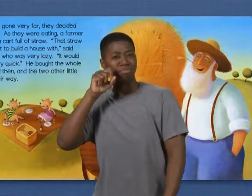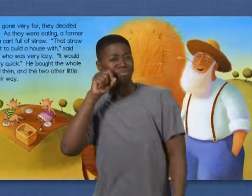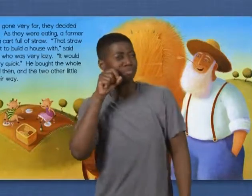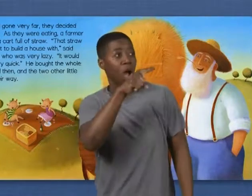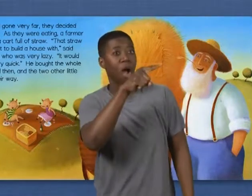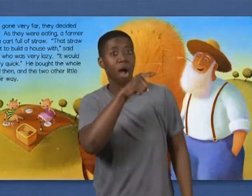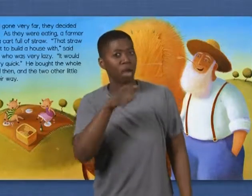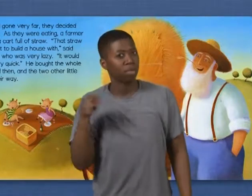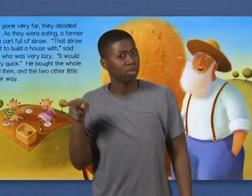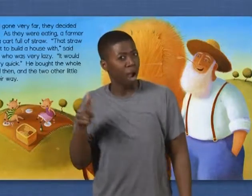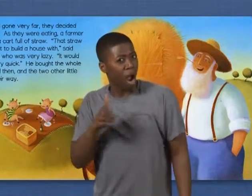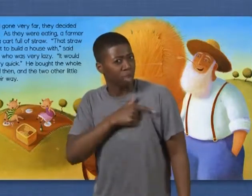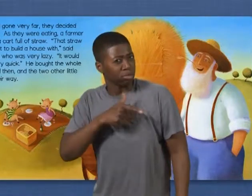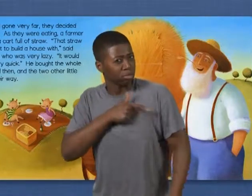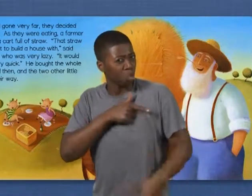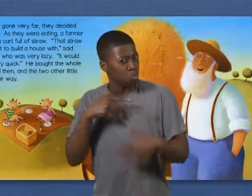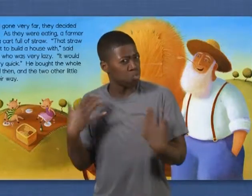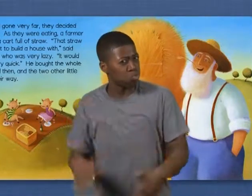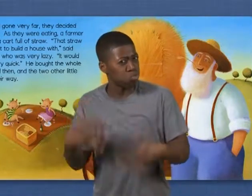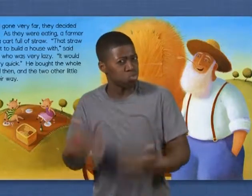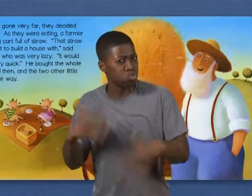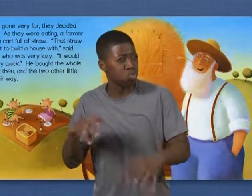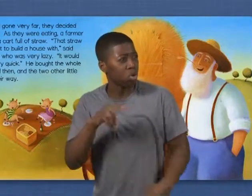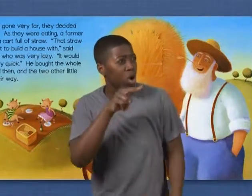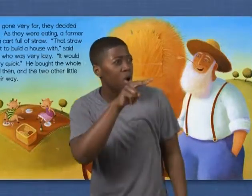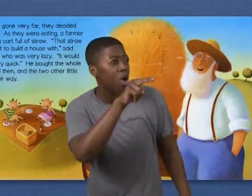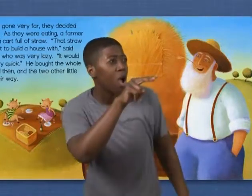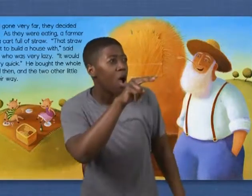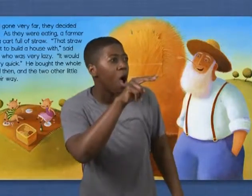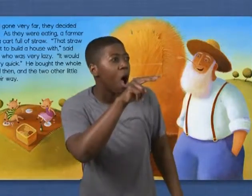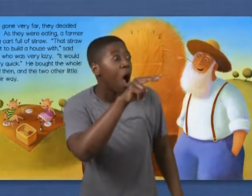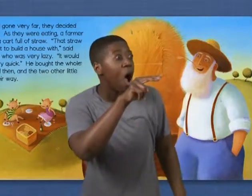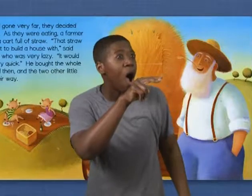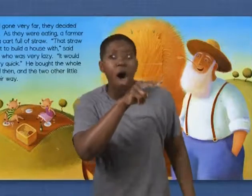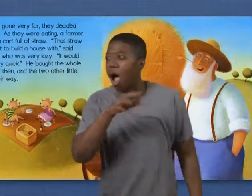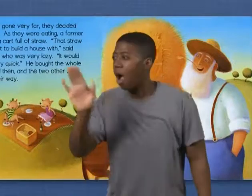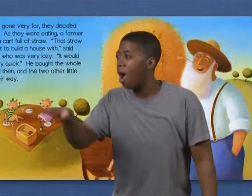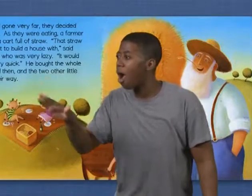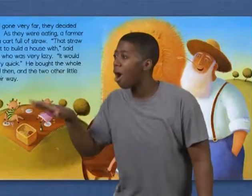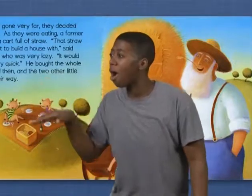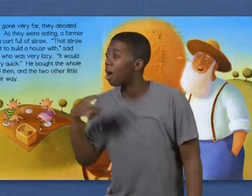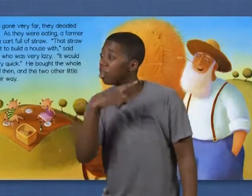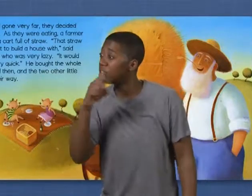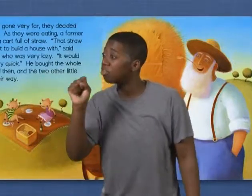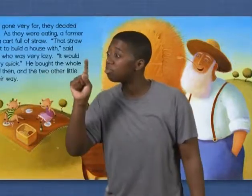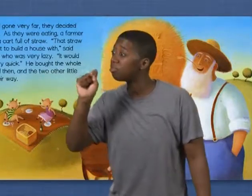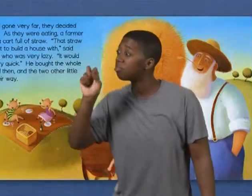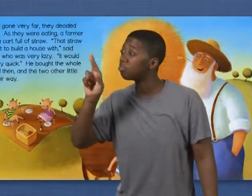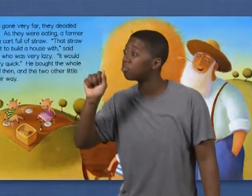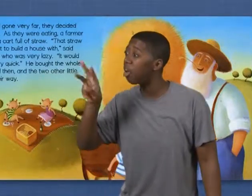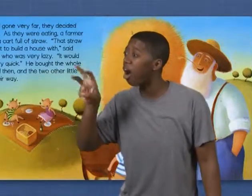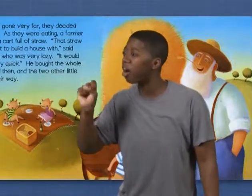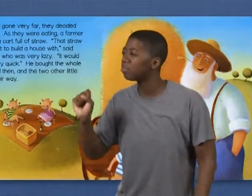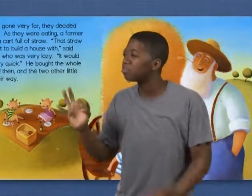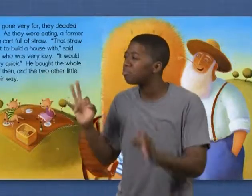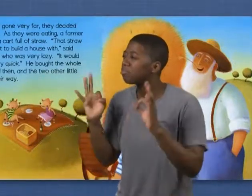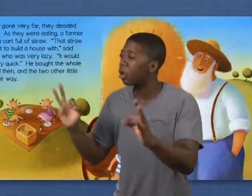That straw would be perfect to build a house with, said the first little pig who was very lazy.